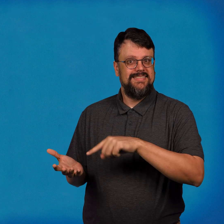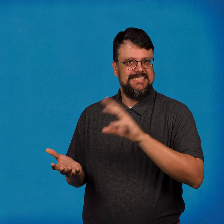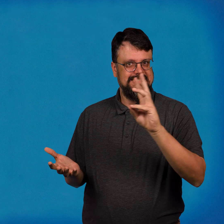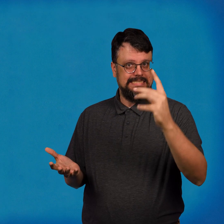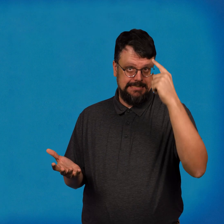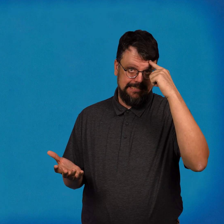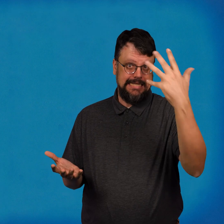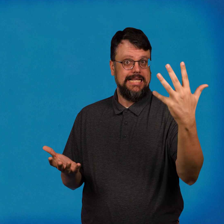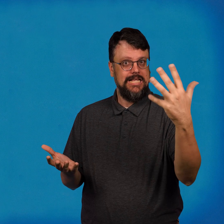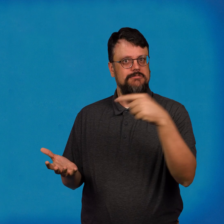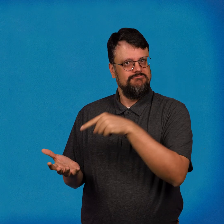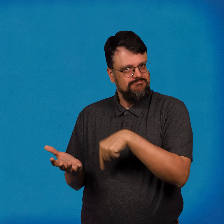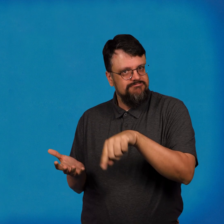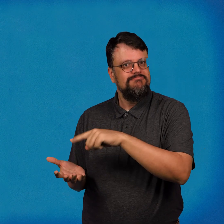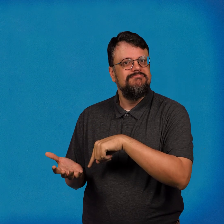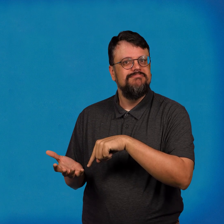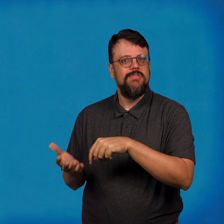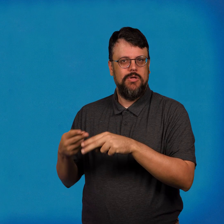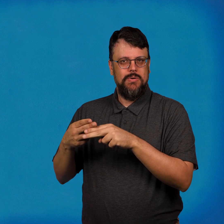Six nickels weighed one ounce.